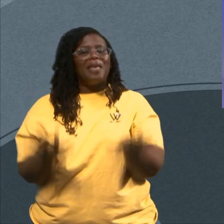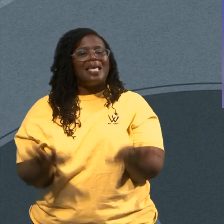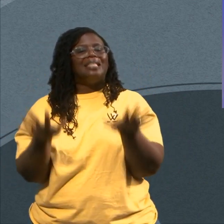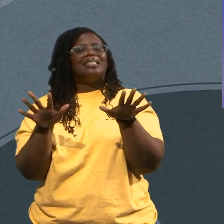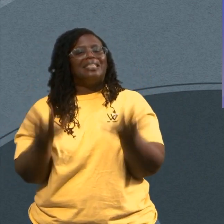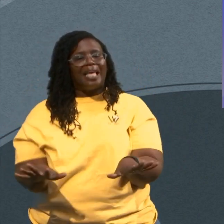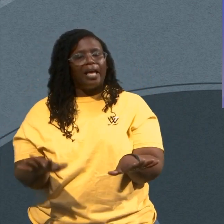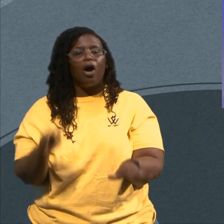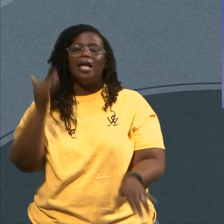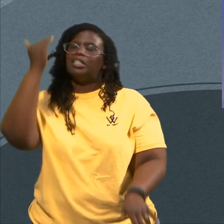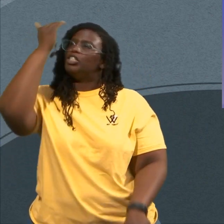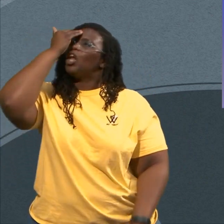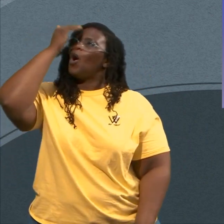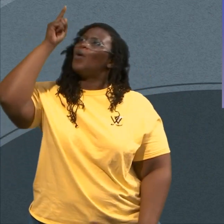Know That I'm God